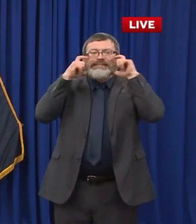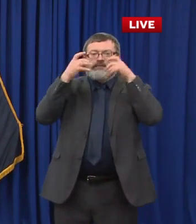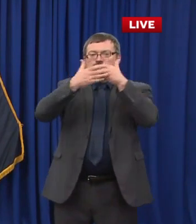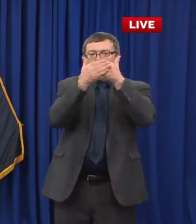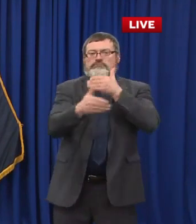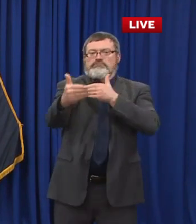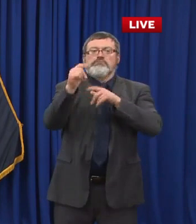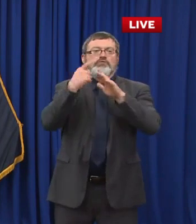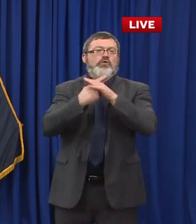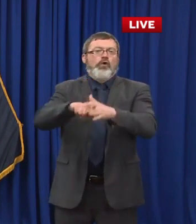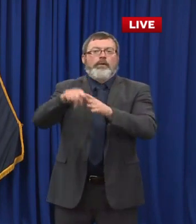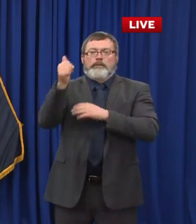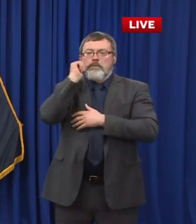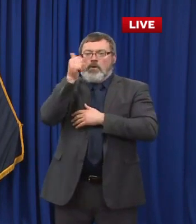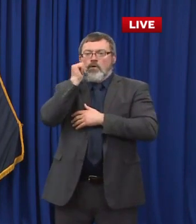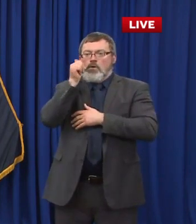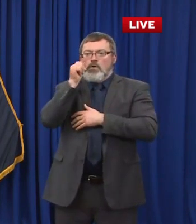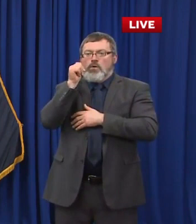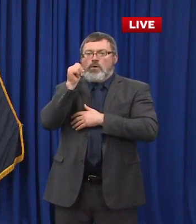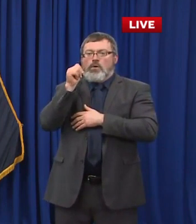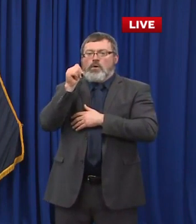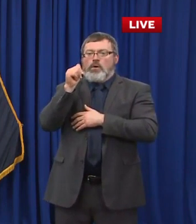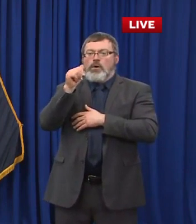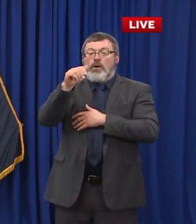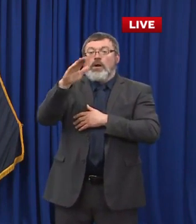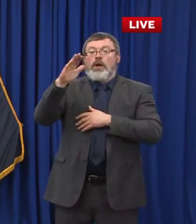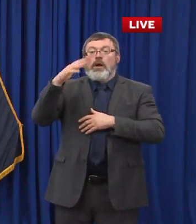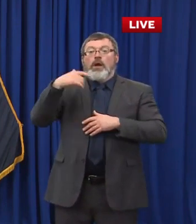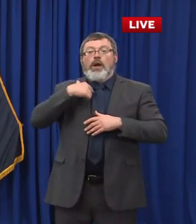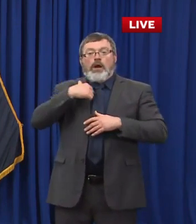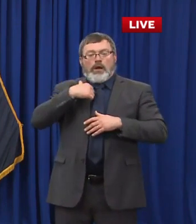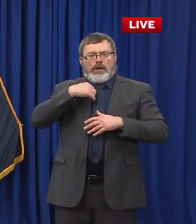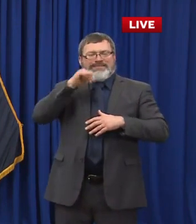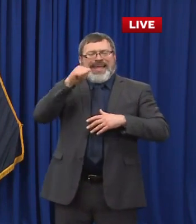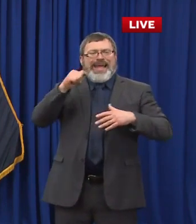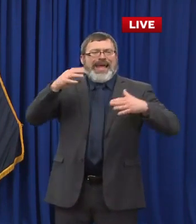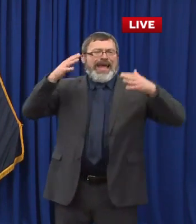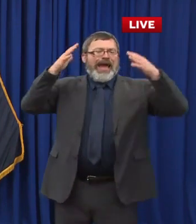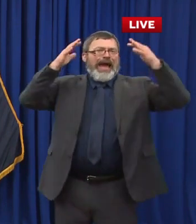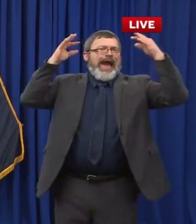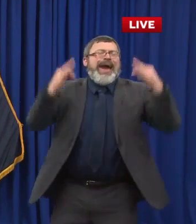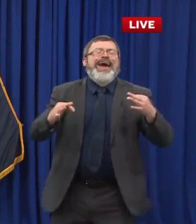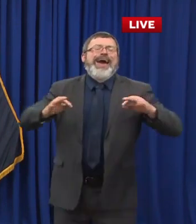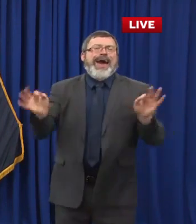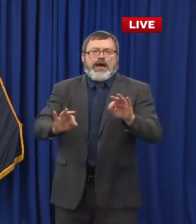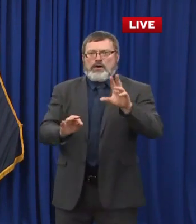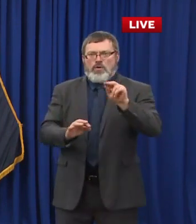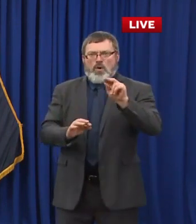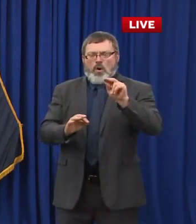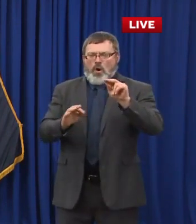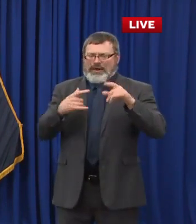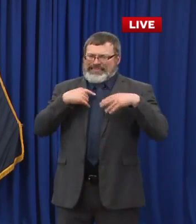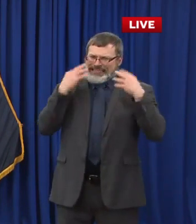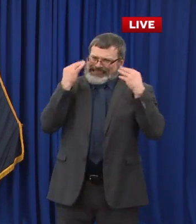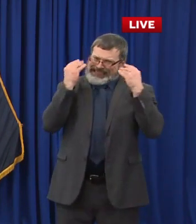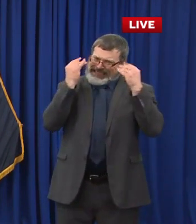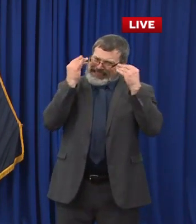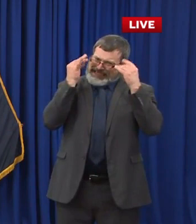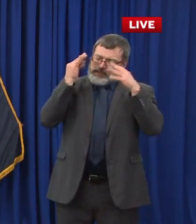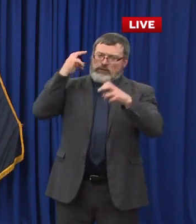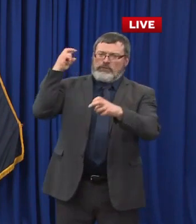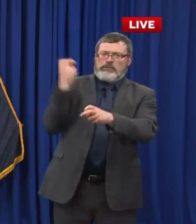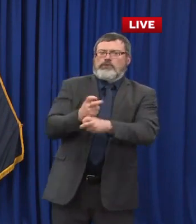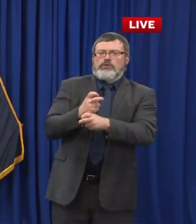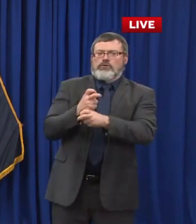lightly. Many factors were clearly taken into consideration with regards to the data and the impact and the effect on our citizens and